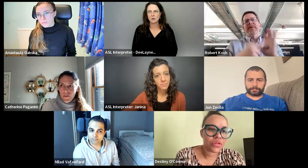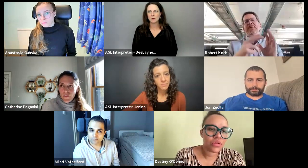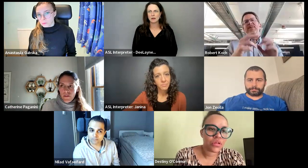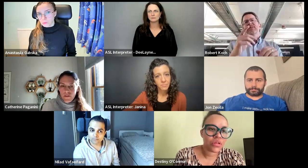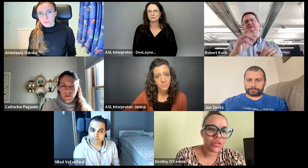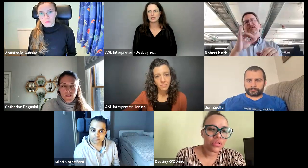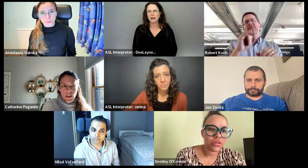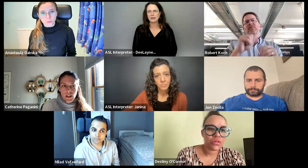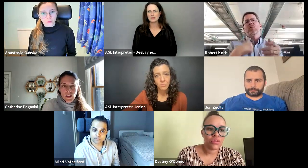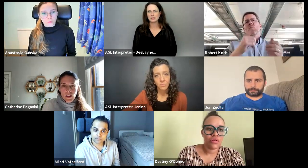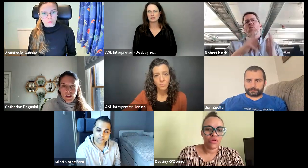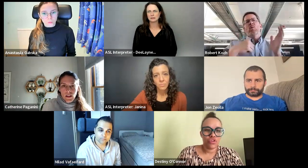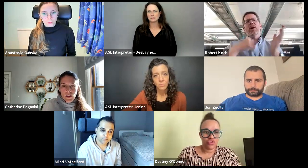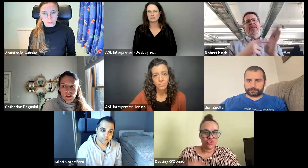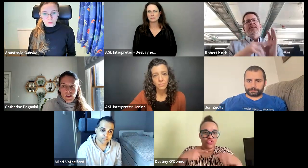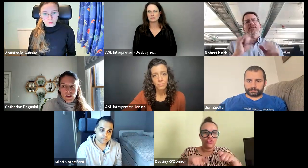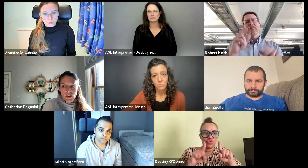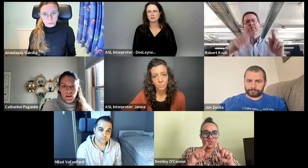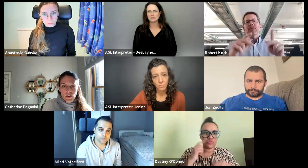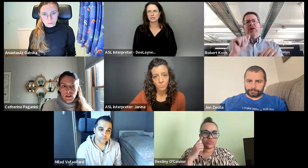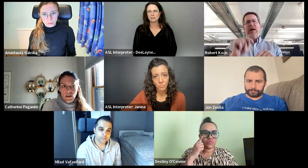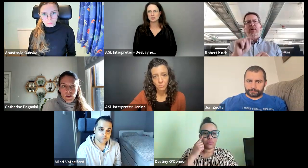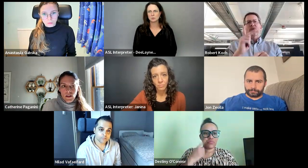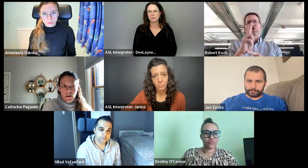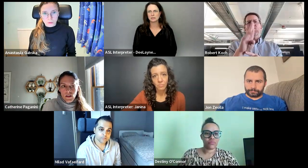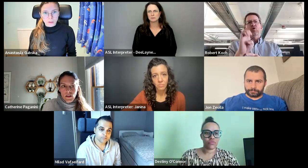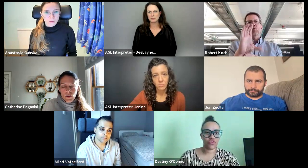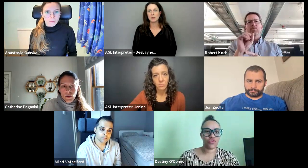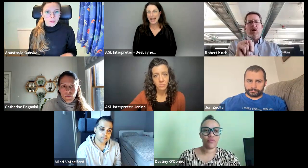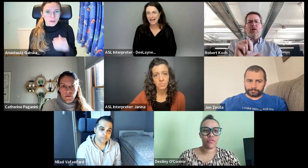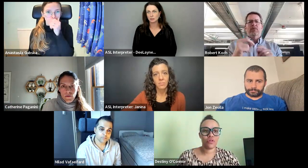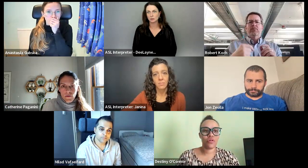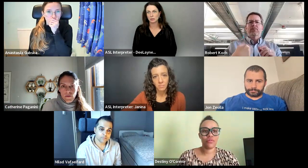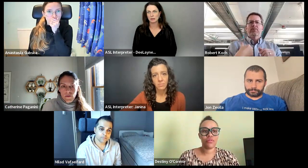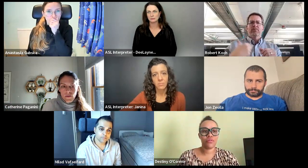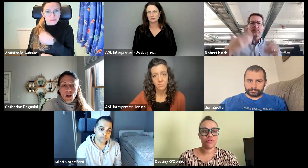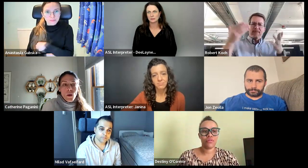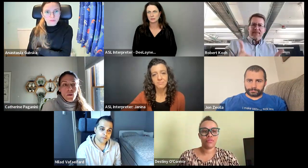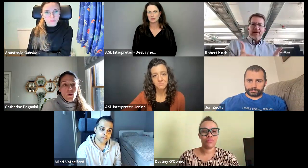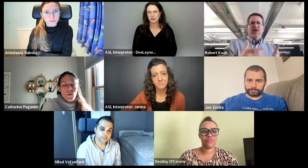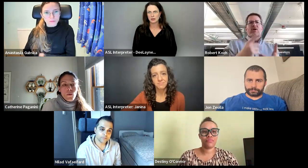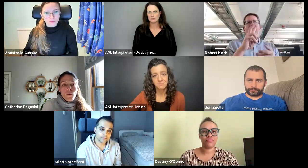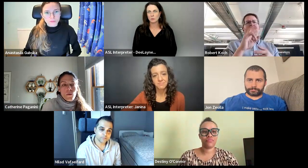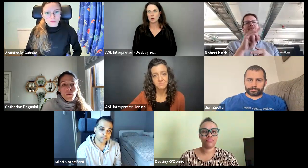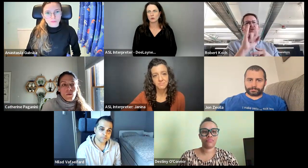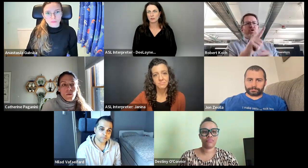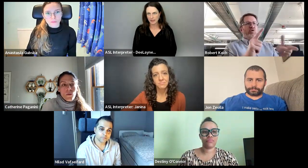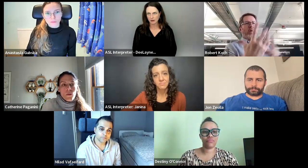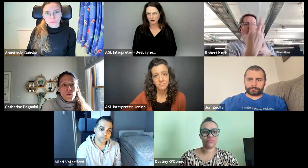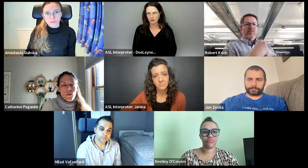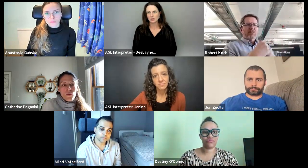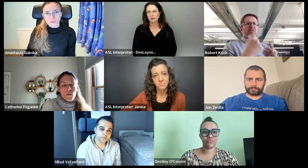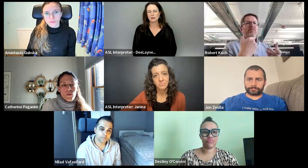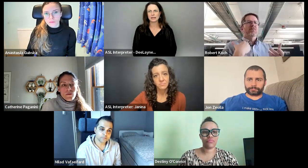Oh, um, I think the intention was that people at KubeCon, um, while we're